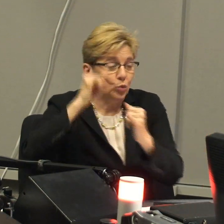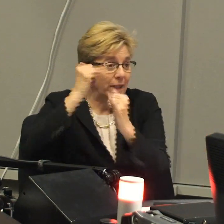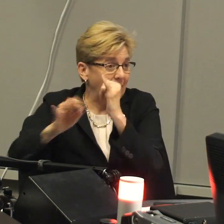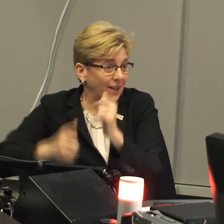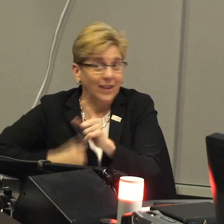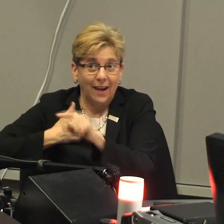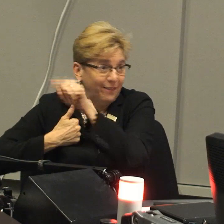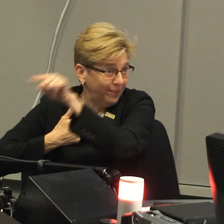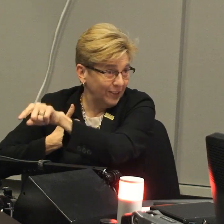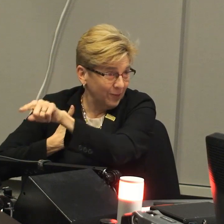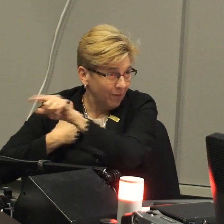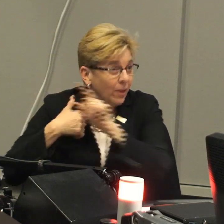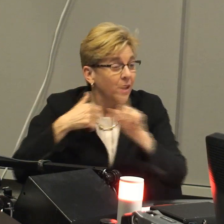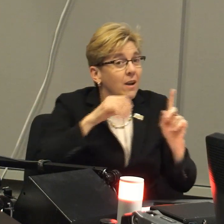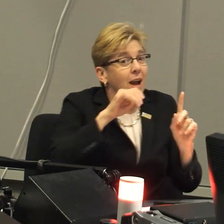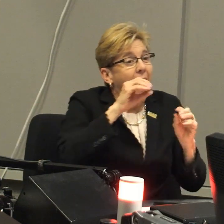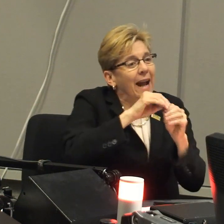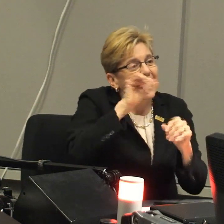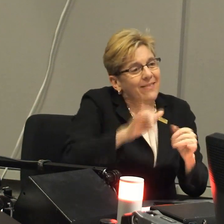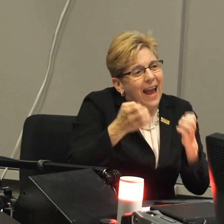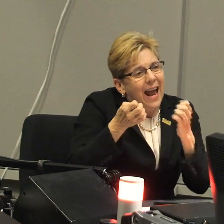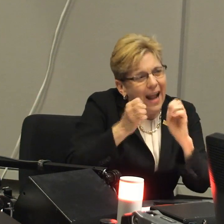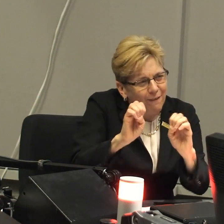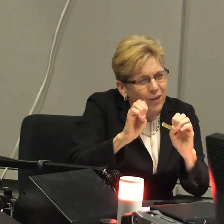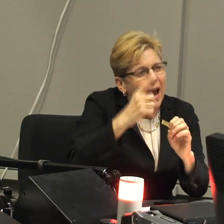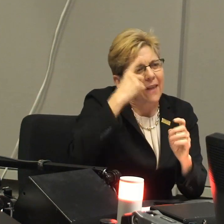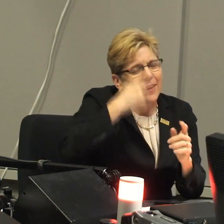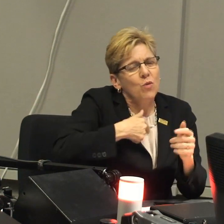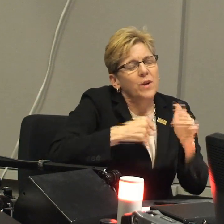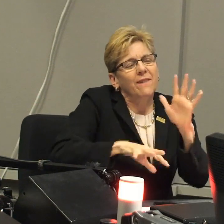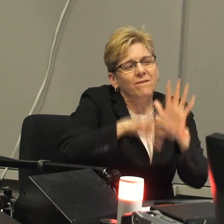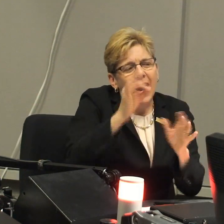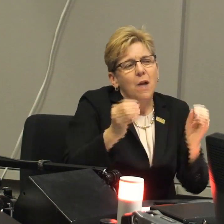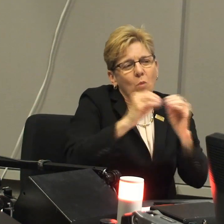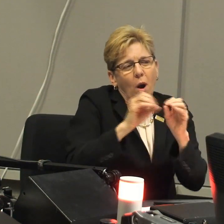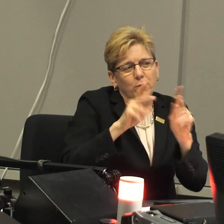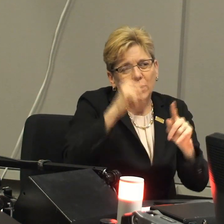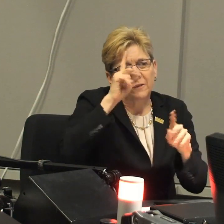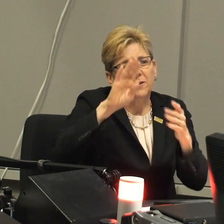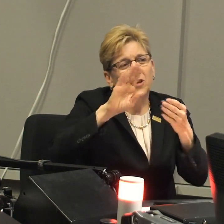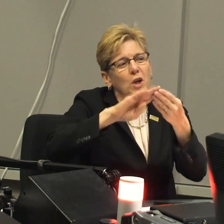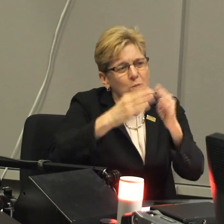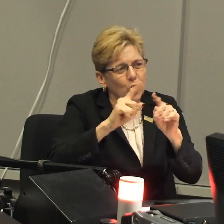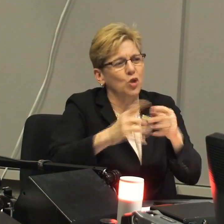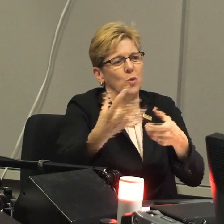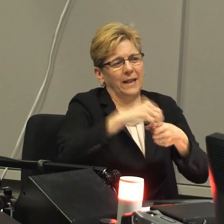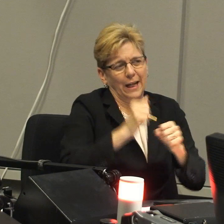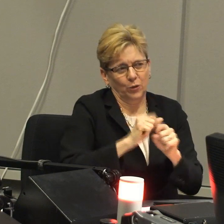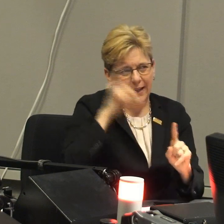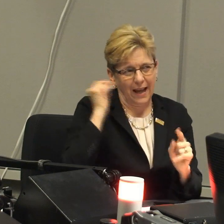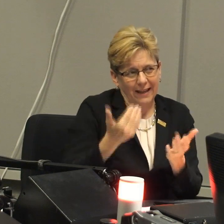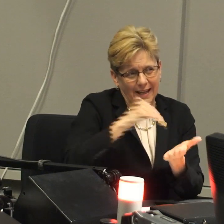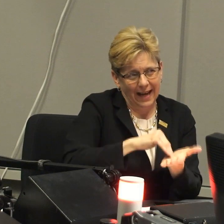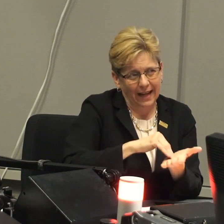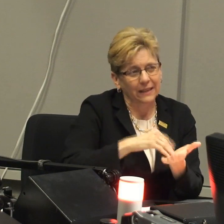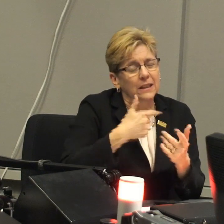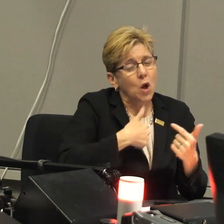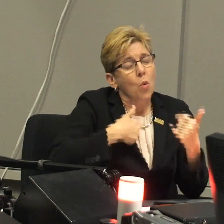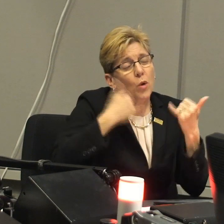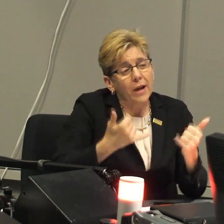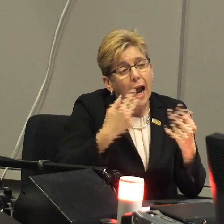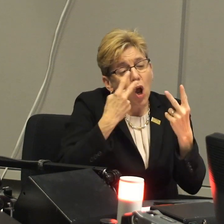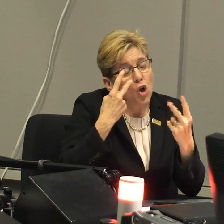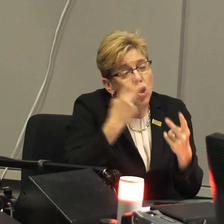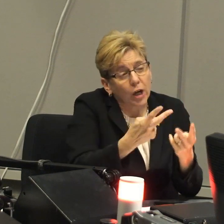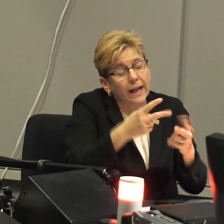can happen from birth all the way through end of life. And so, you know, with that effort, I think we can find more opportunities for the community